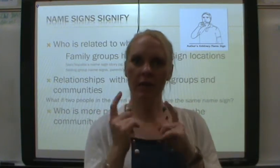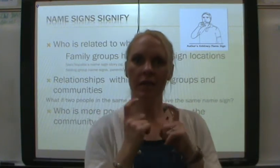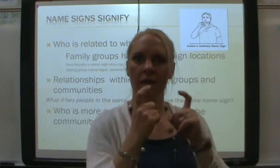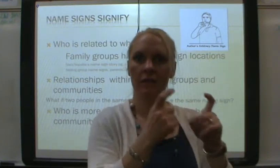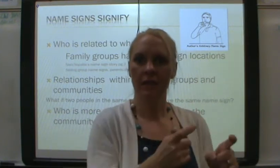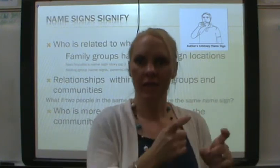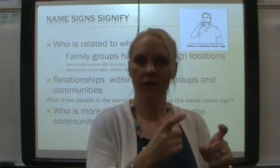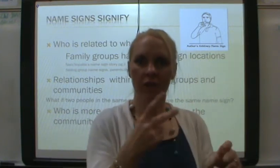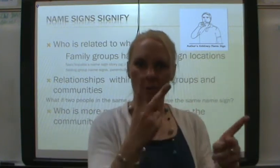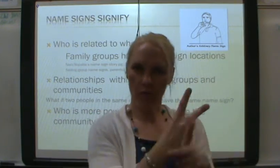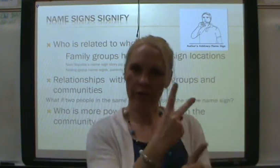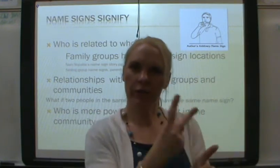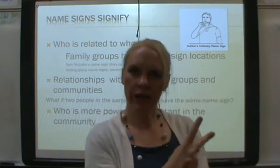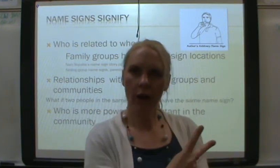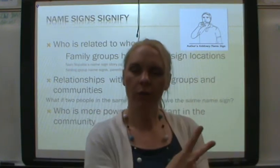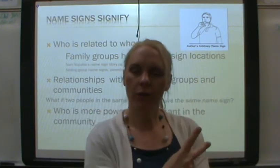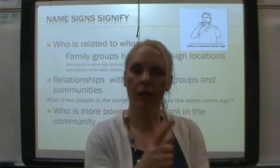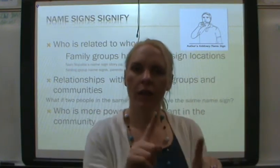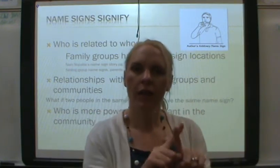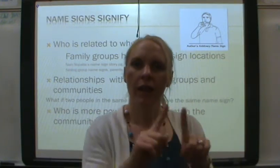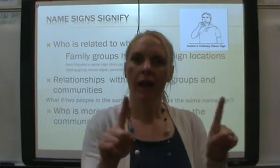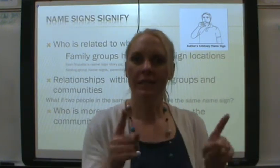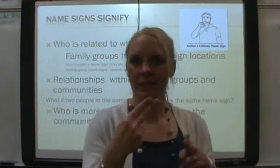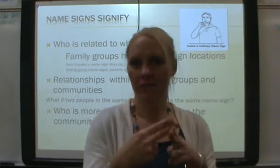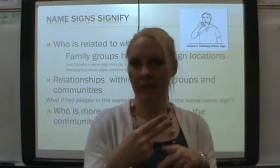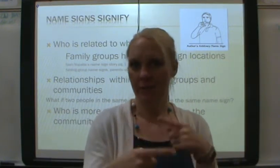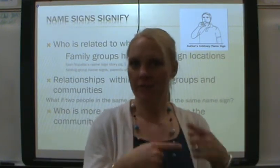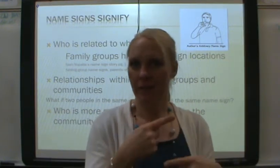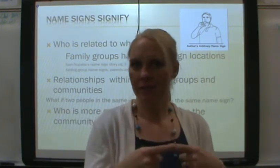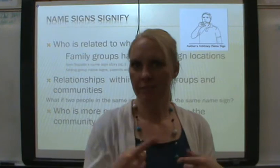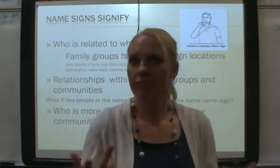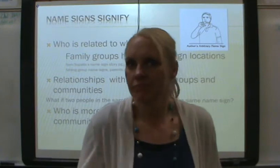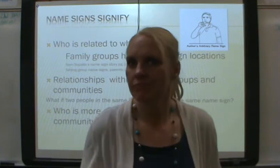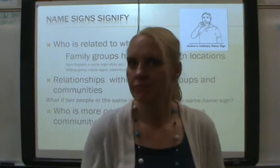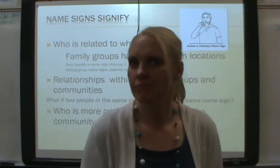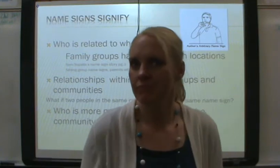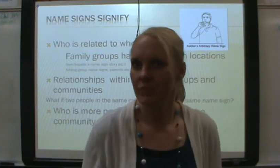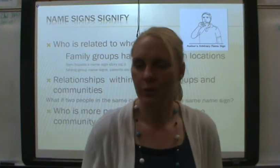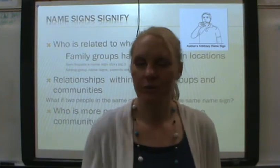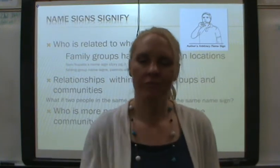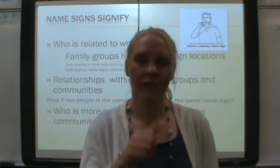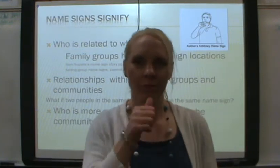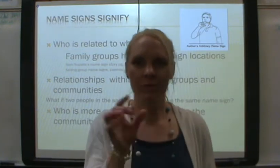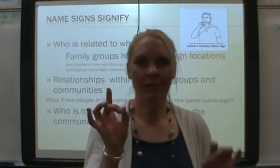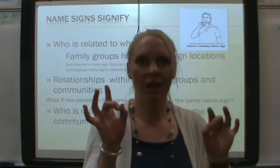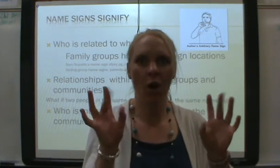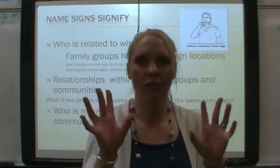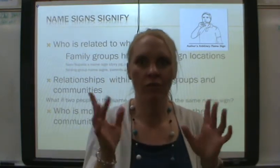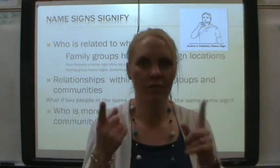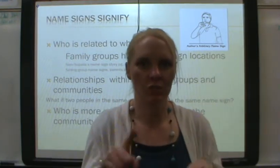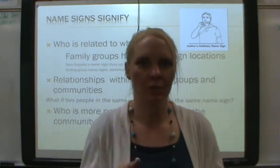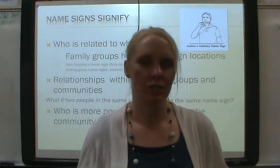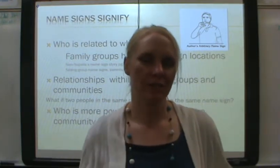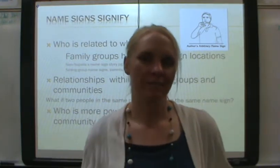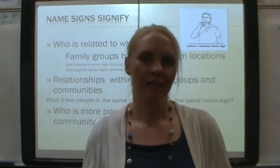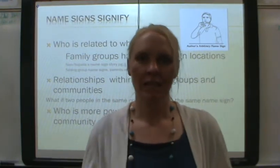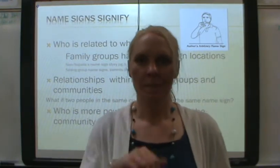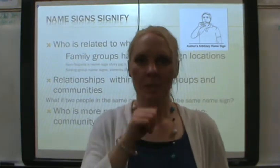gave him or figured out a different name sign. So, it wasn't an awful situation. There